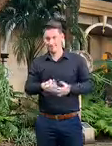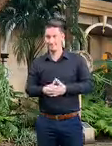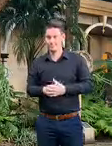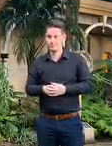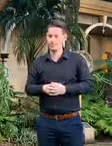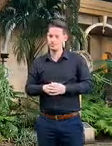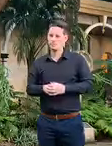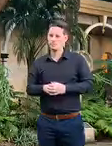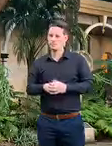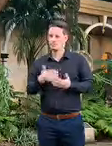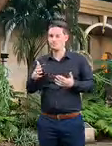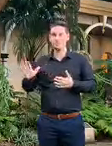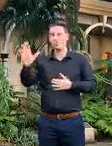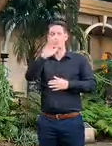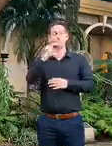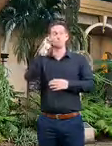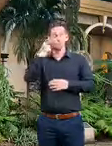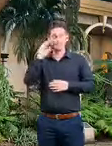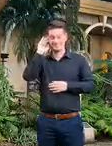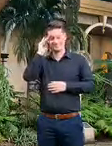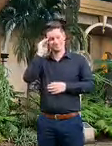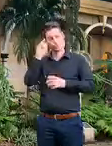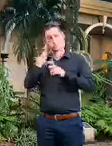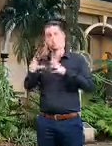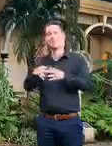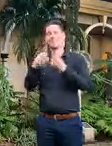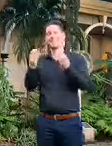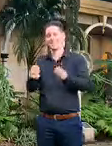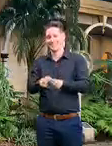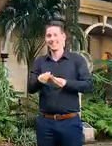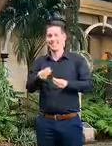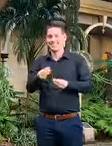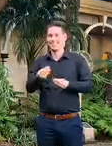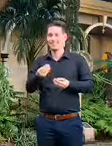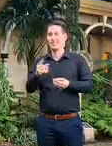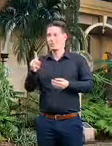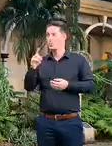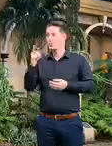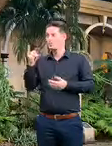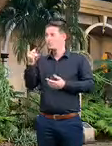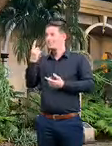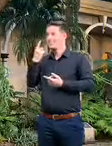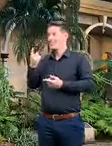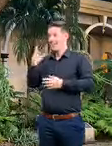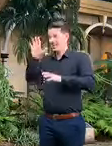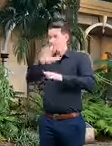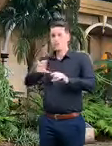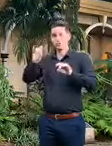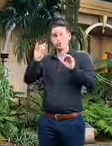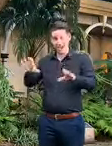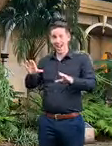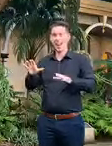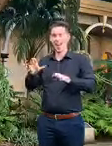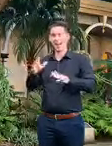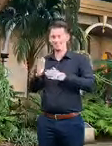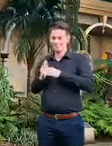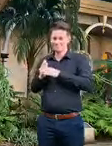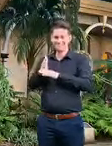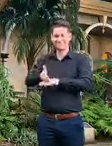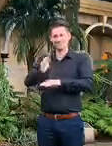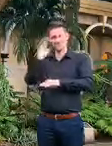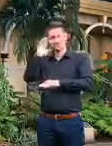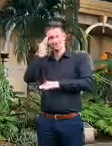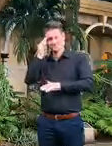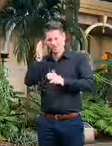is trying to do everything they possibly can and i think what you'll see is a big effort from the country uh focused